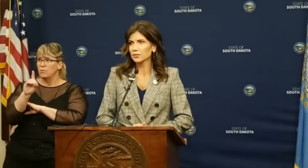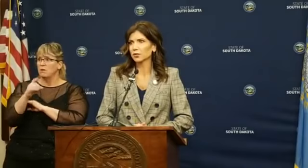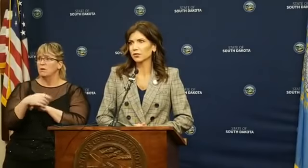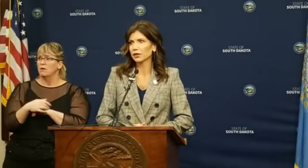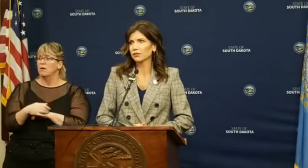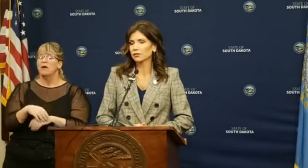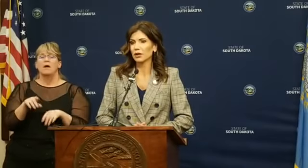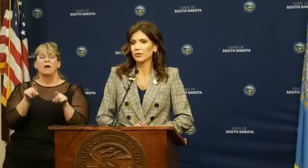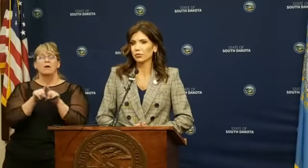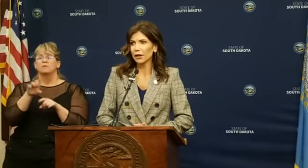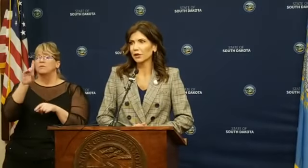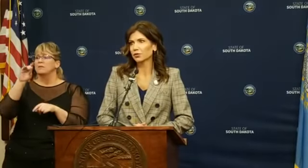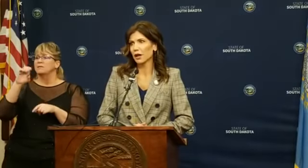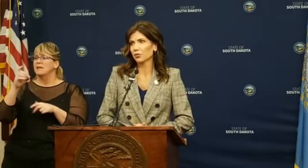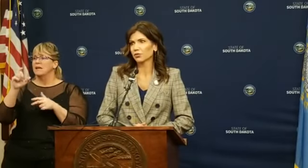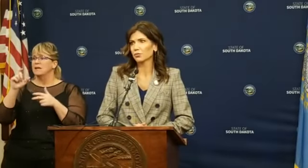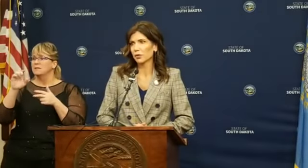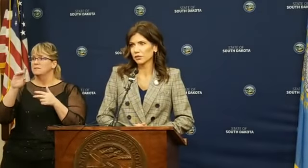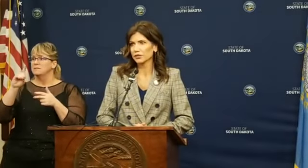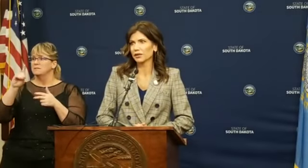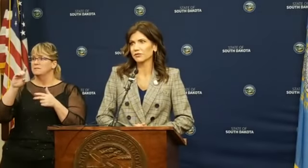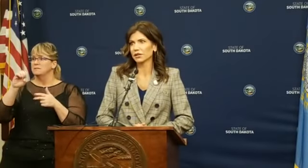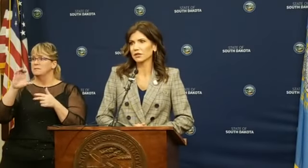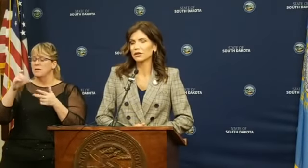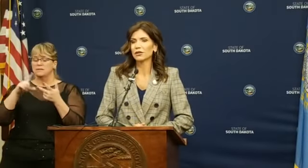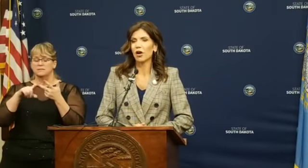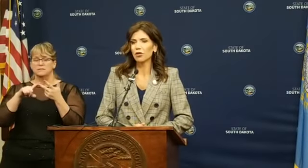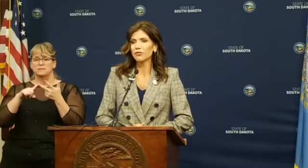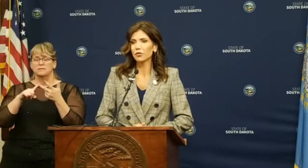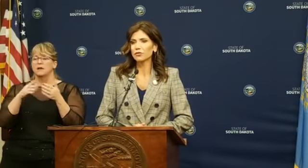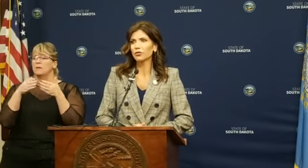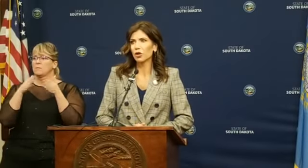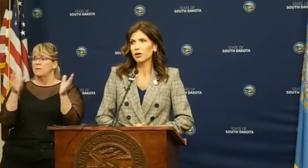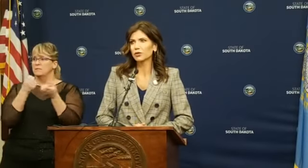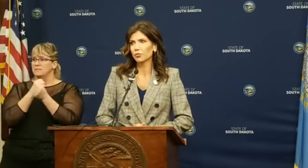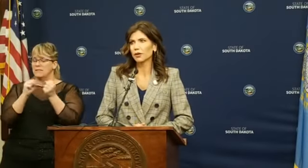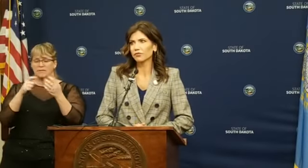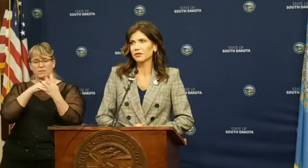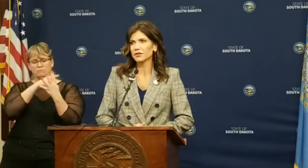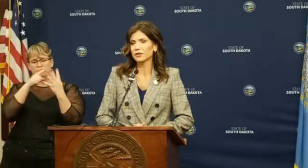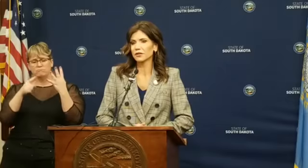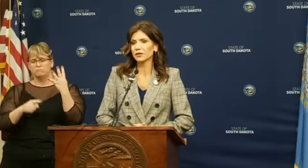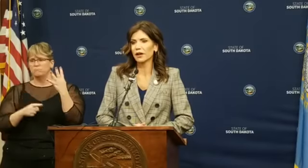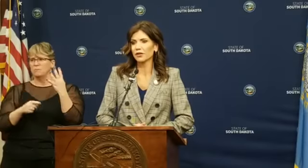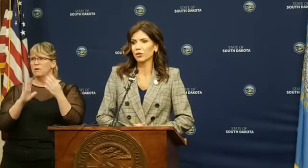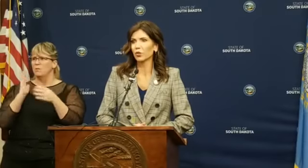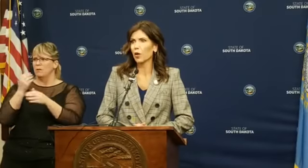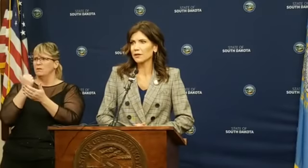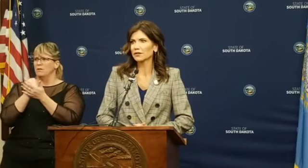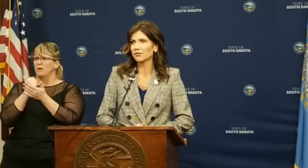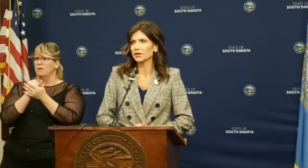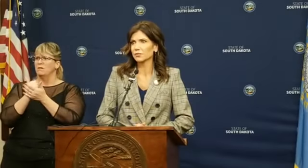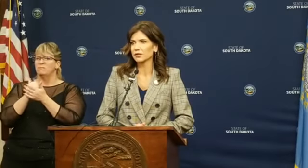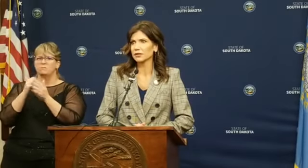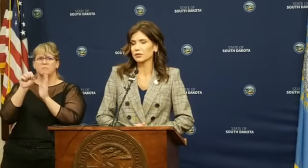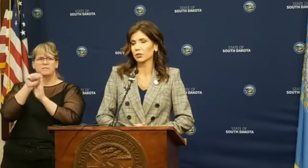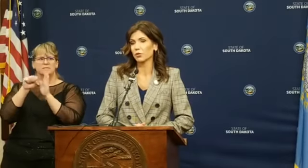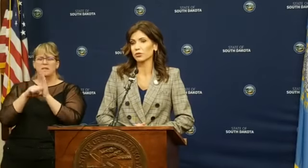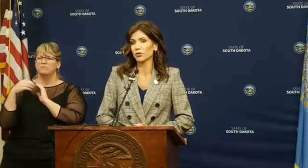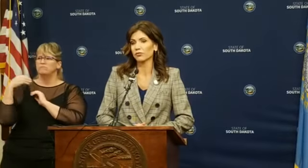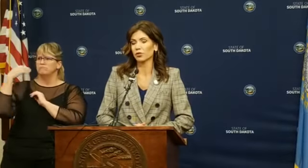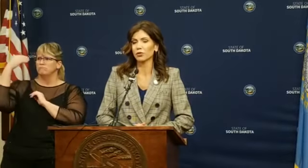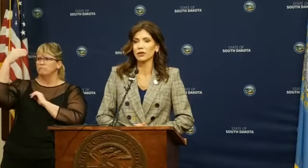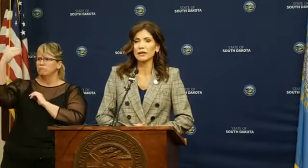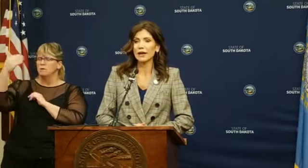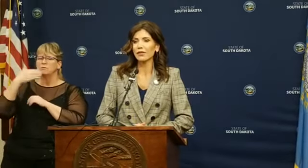the DEX building, radio towers, public safety. All of those are long-term benefits that I think are wise investments considering